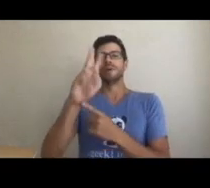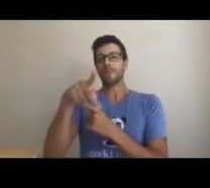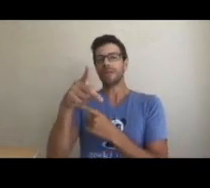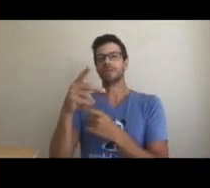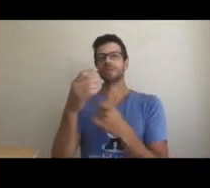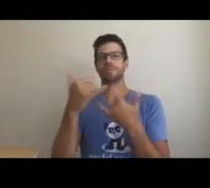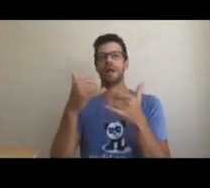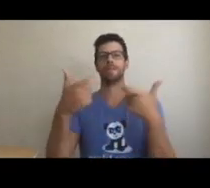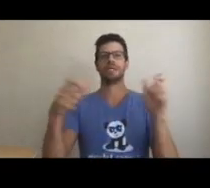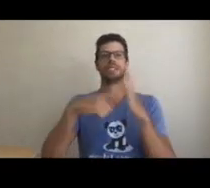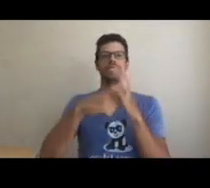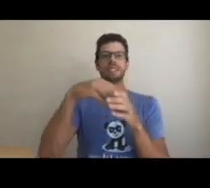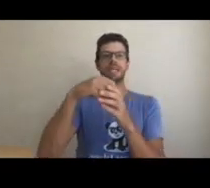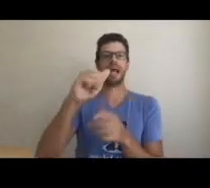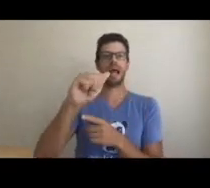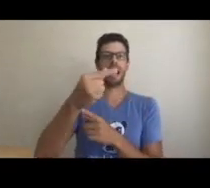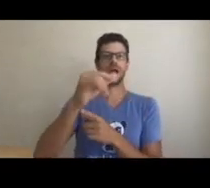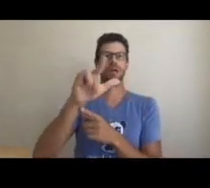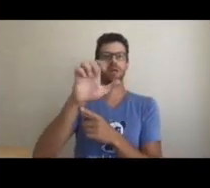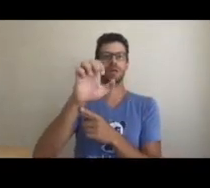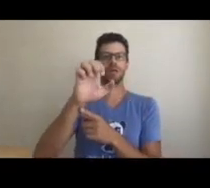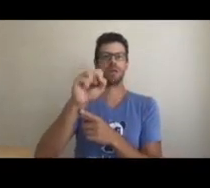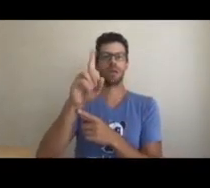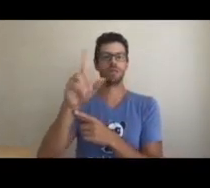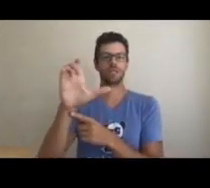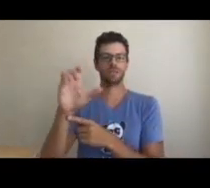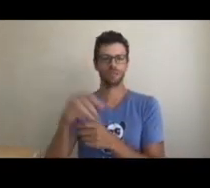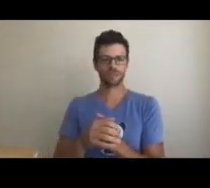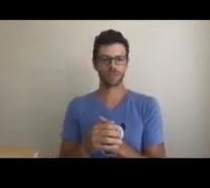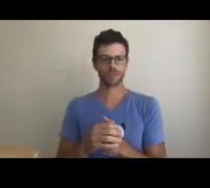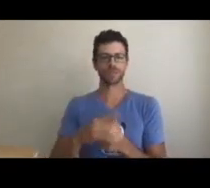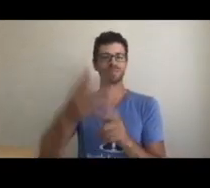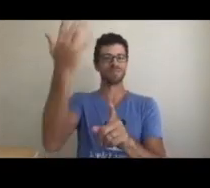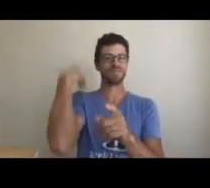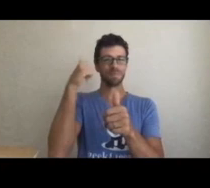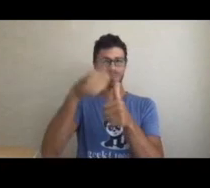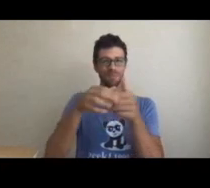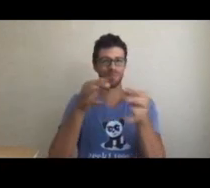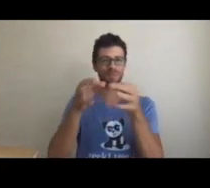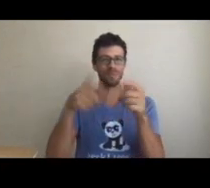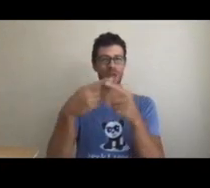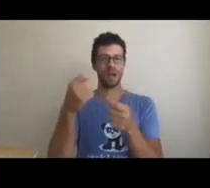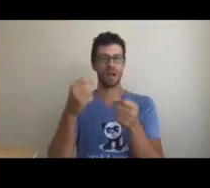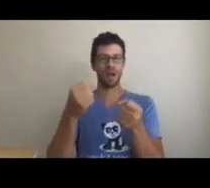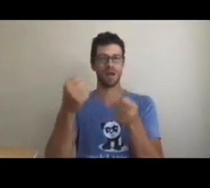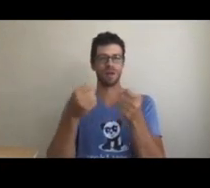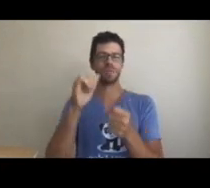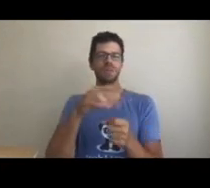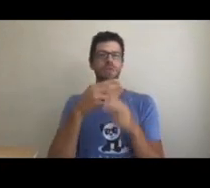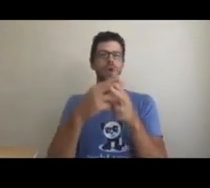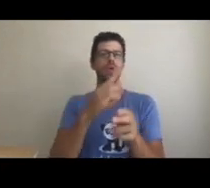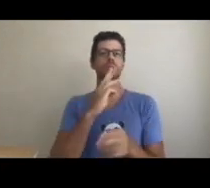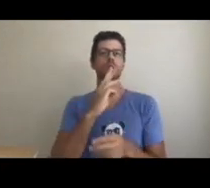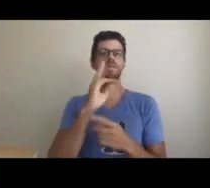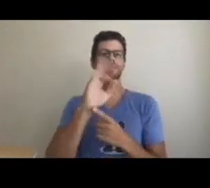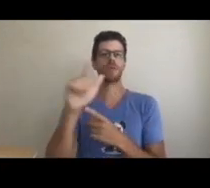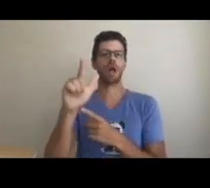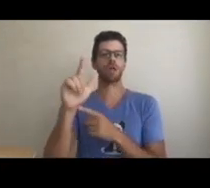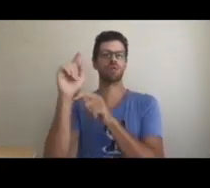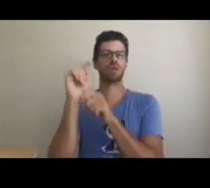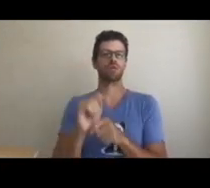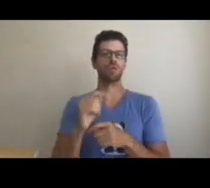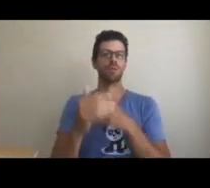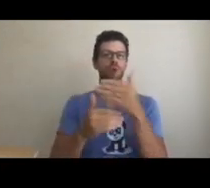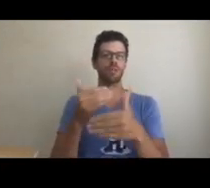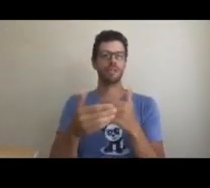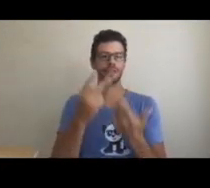asking for clarification is an important part of SDLC. MVP is an important key in the agile process. Remember the